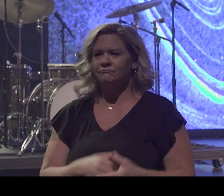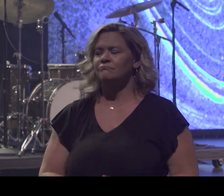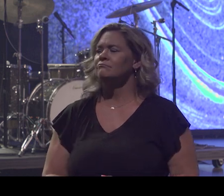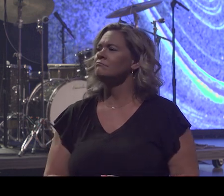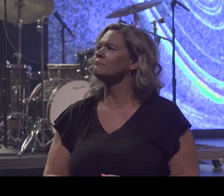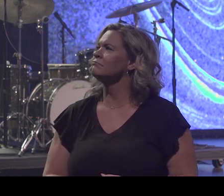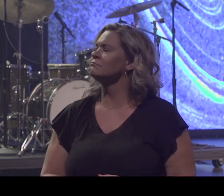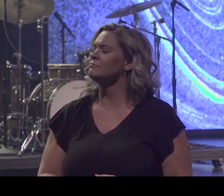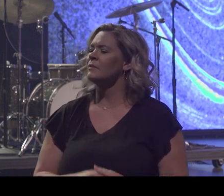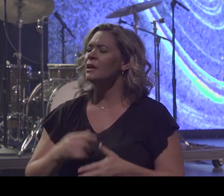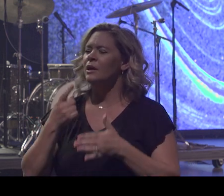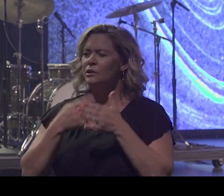That's what we have to ask ourselves.